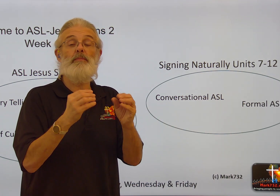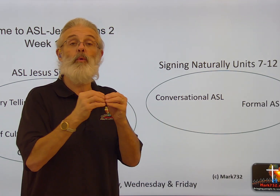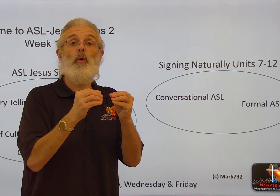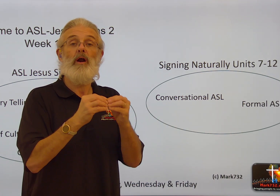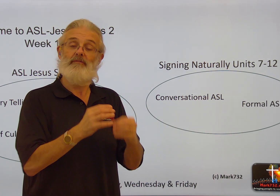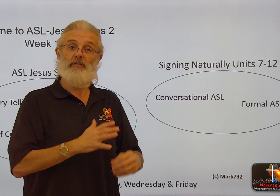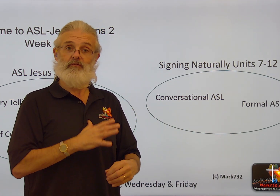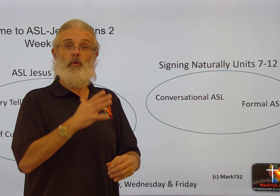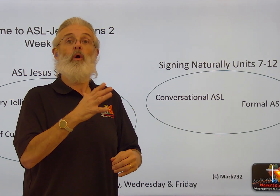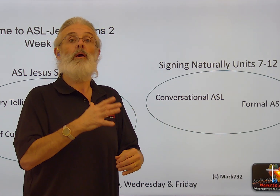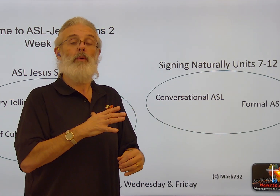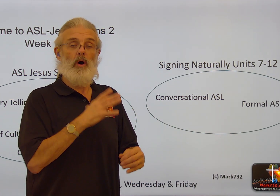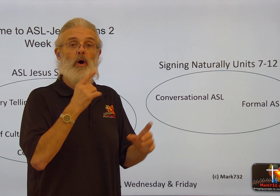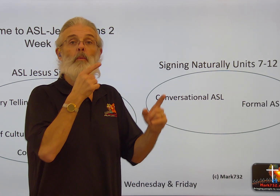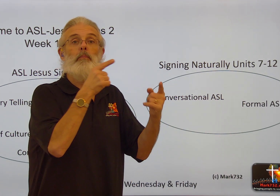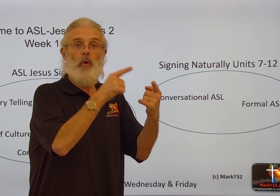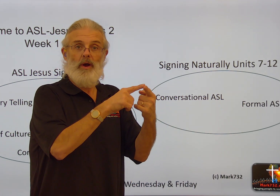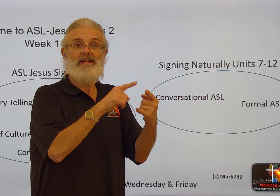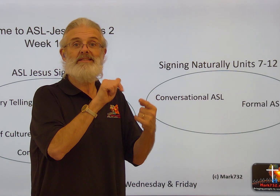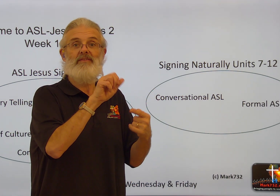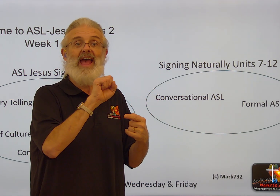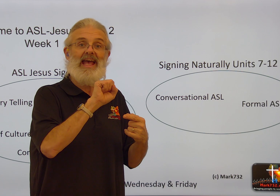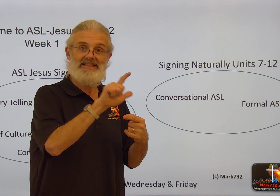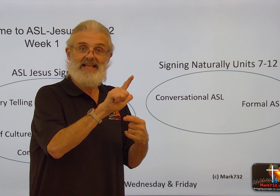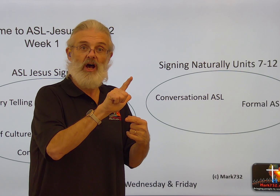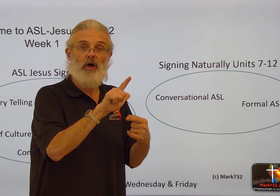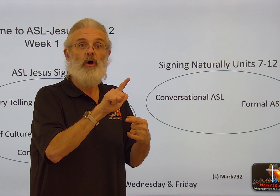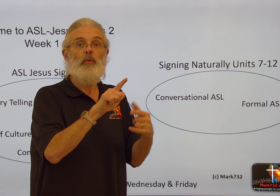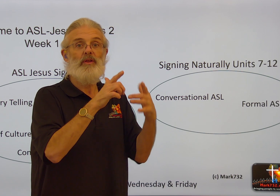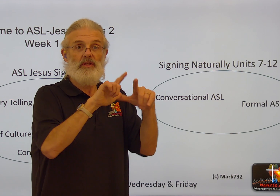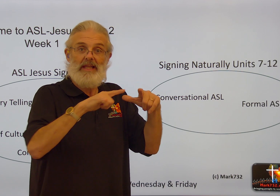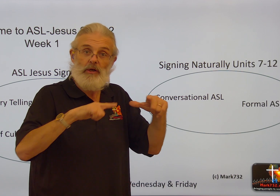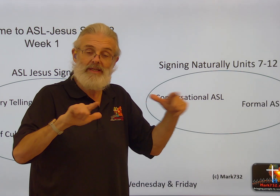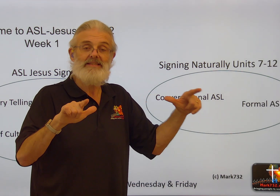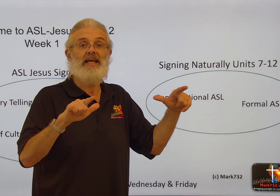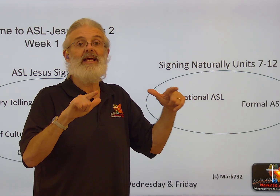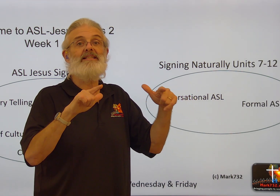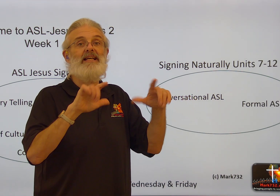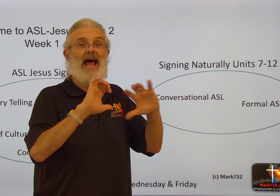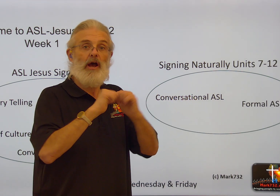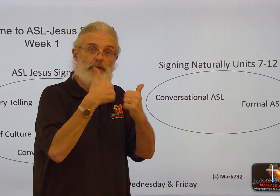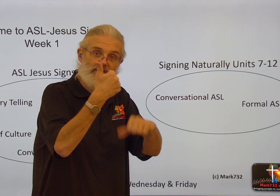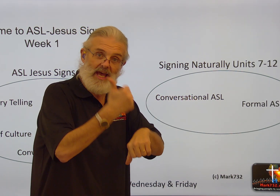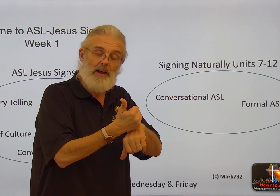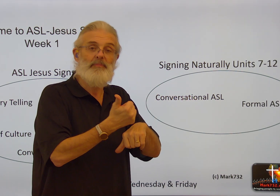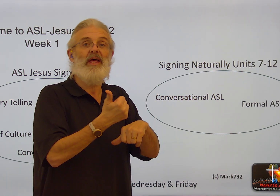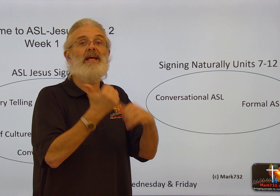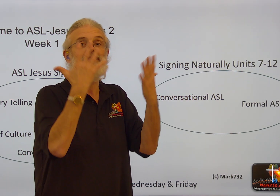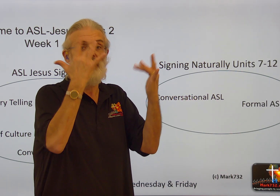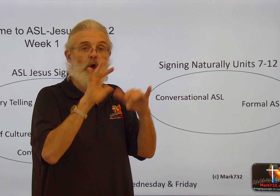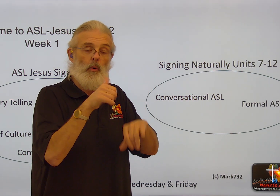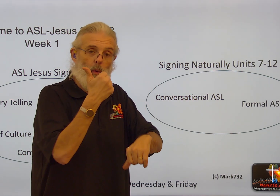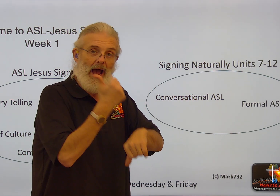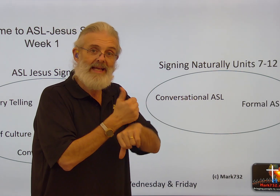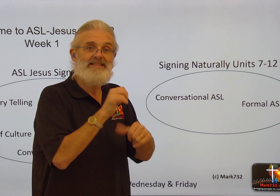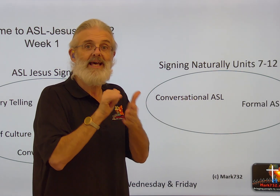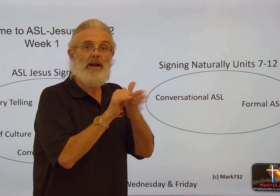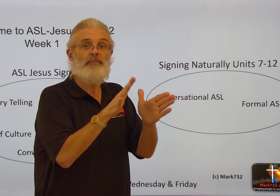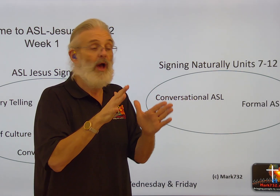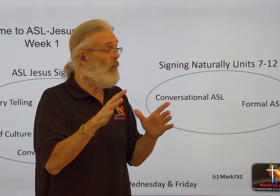more of the formal points of ASL with the linguistics and how you set up things and why it's set up that way.